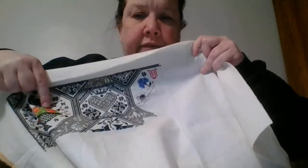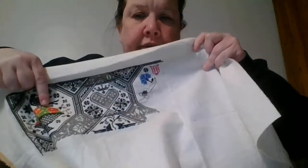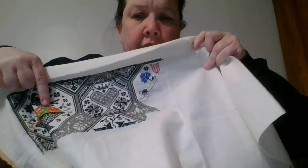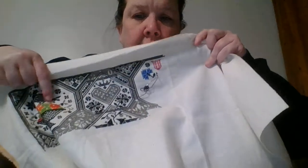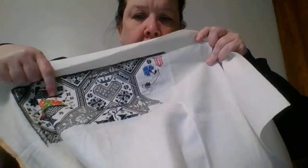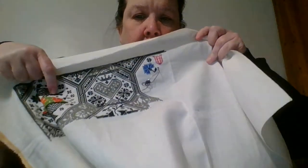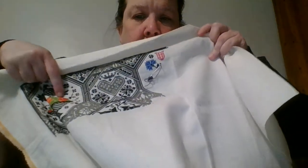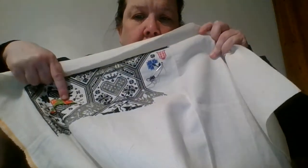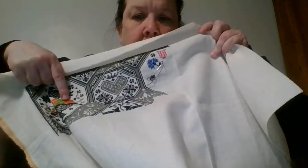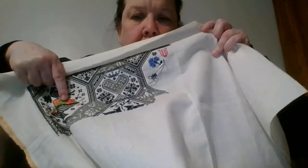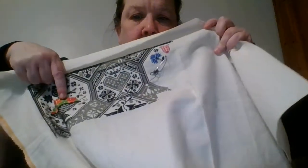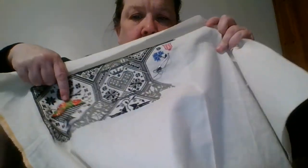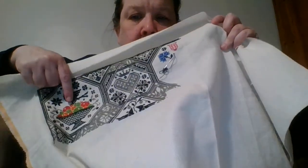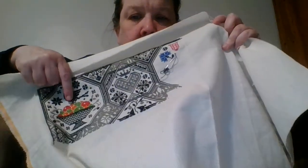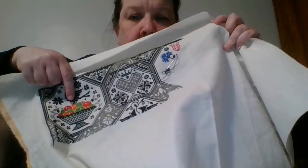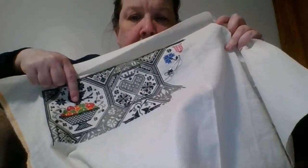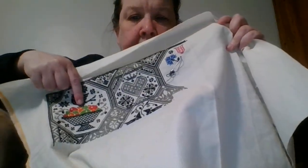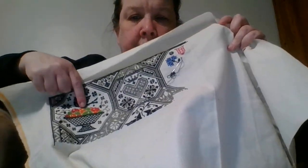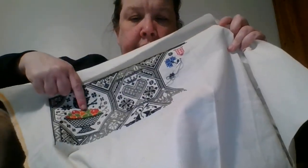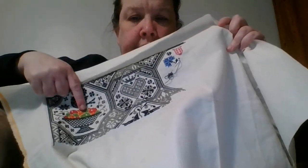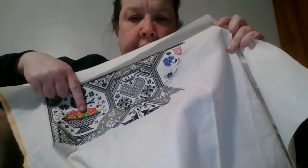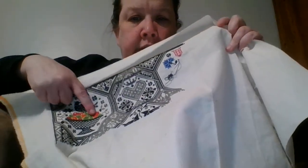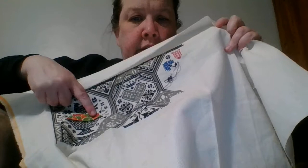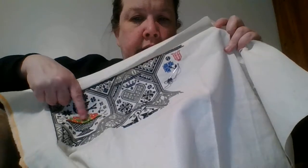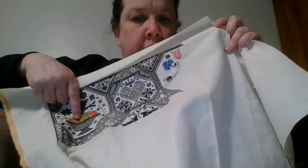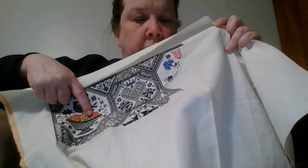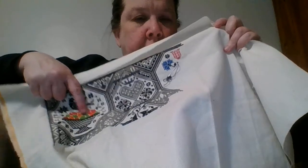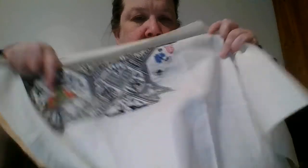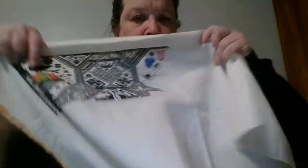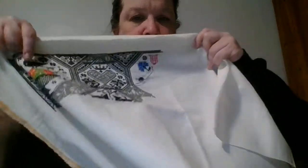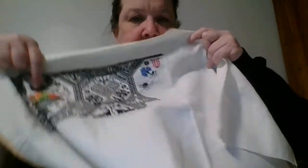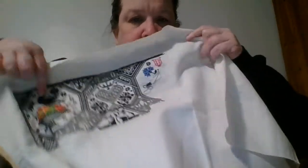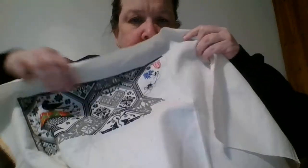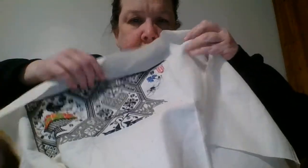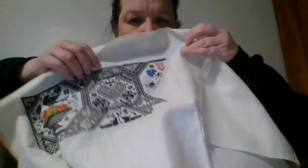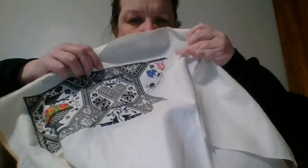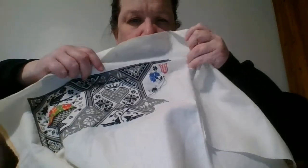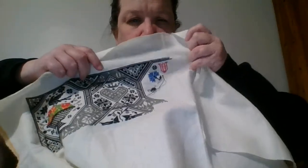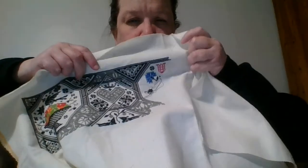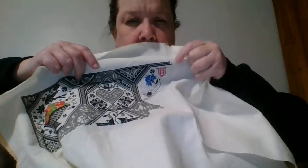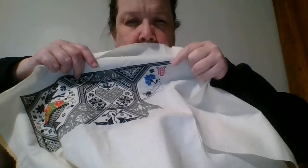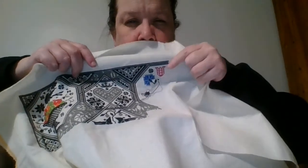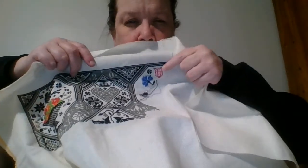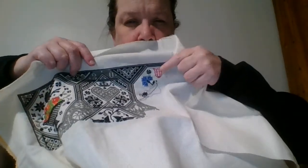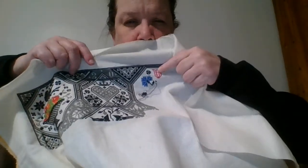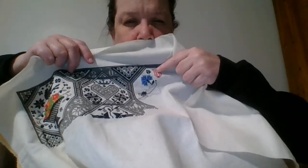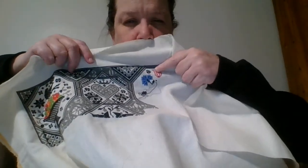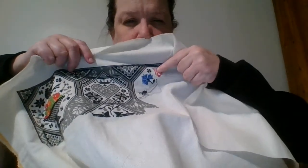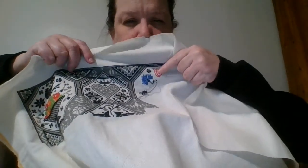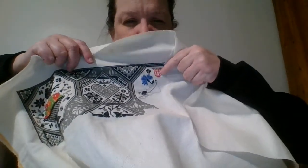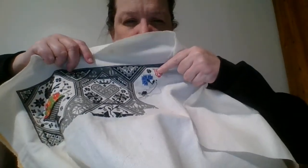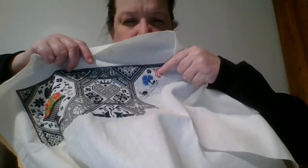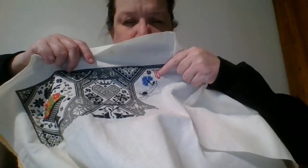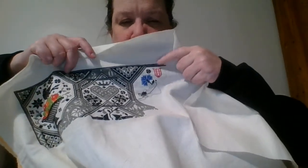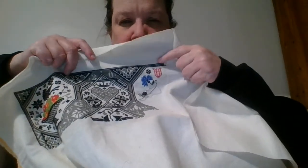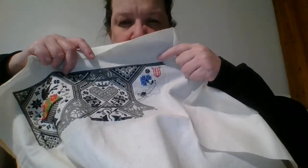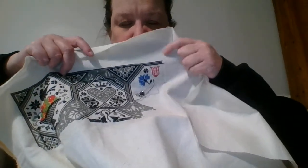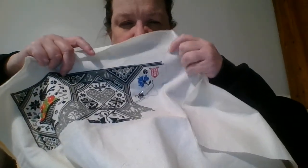have red green and orange over here so I picked up pink because I love pink